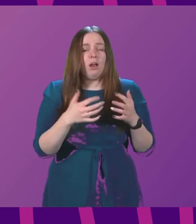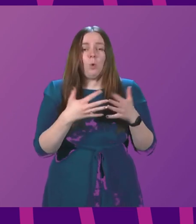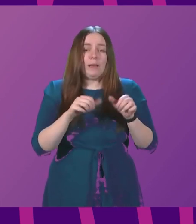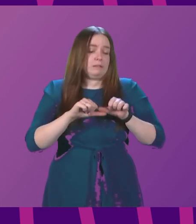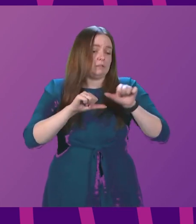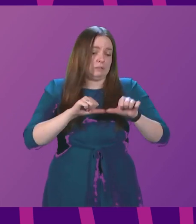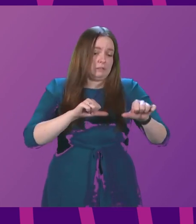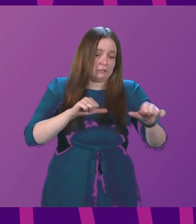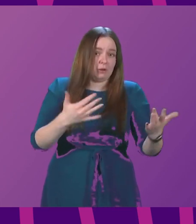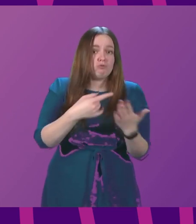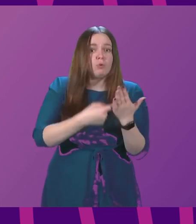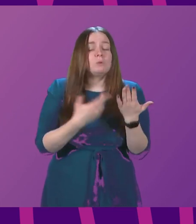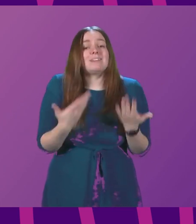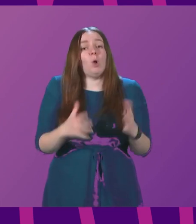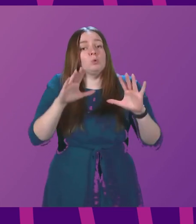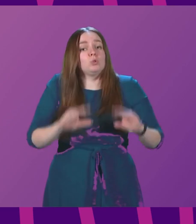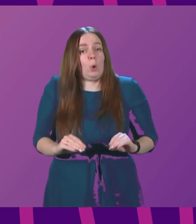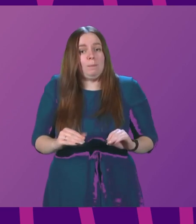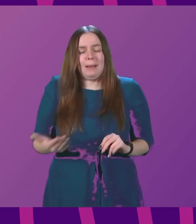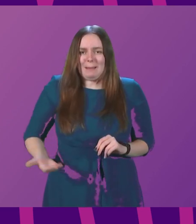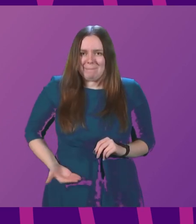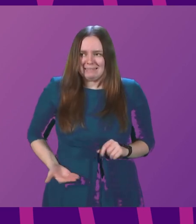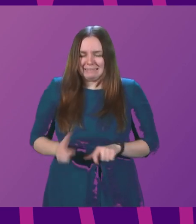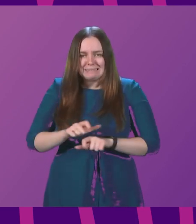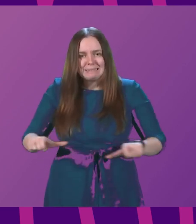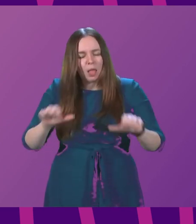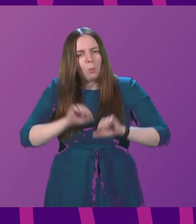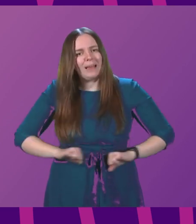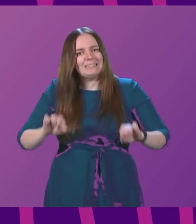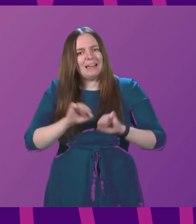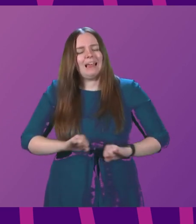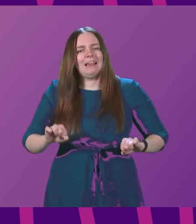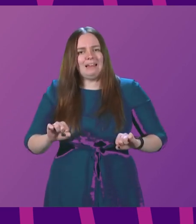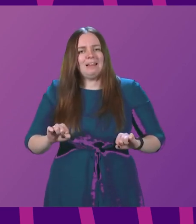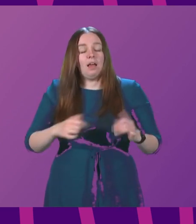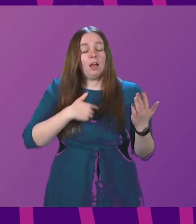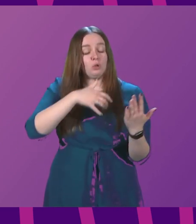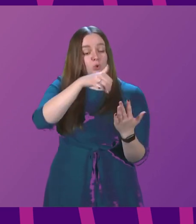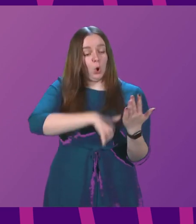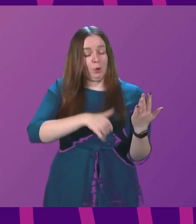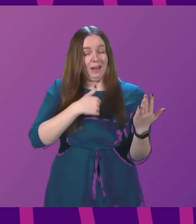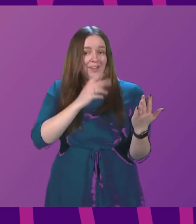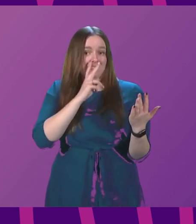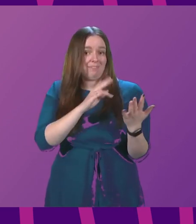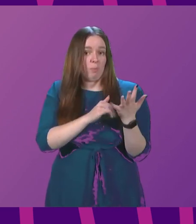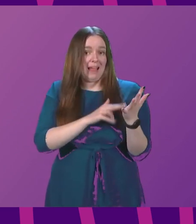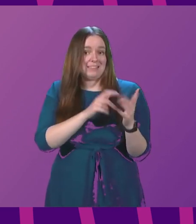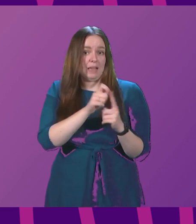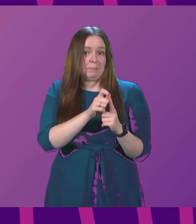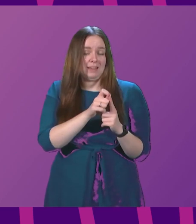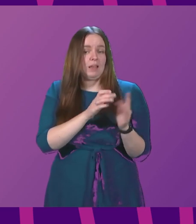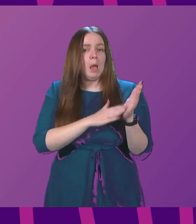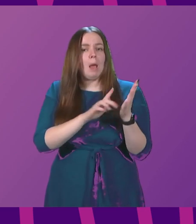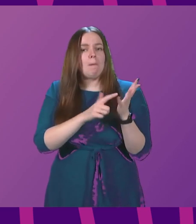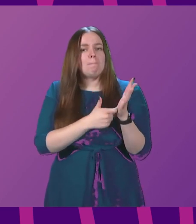now been removed, businesses are still waiting. A document I have seen from the SNP-run Moray Council